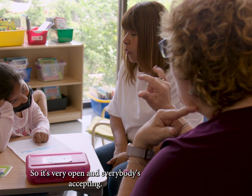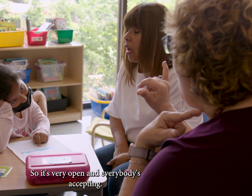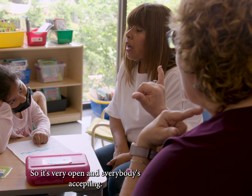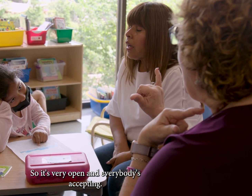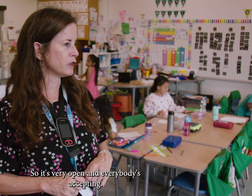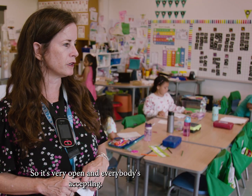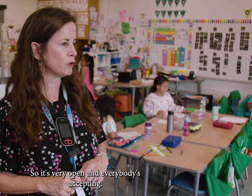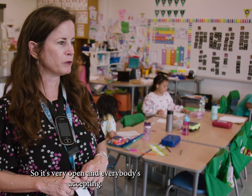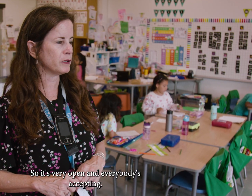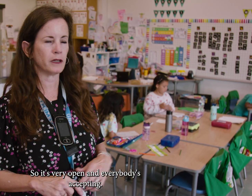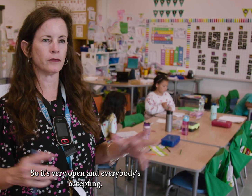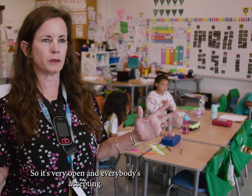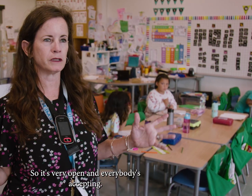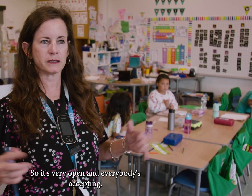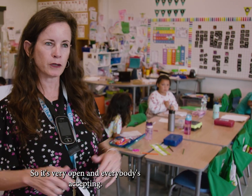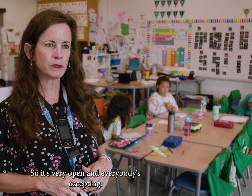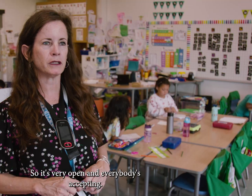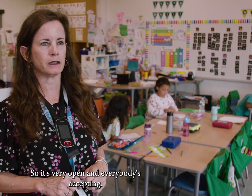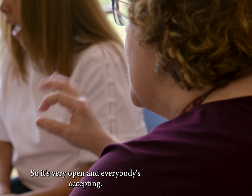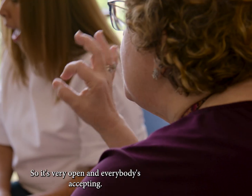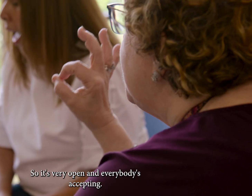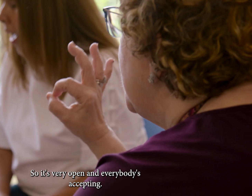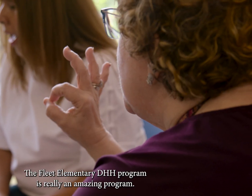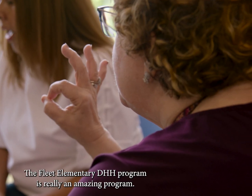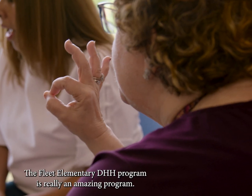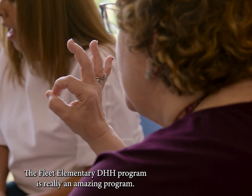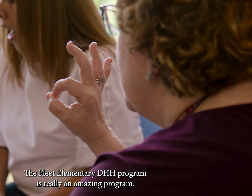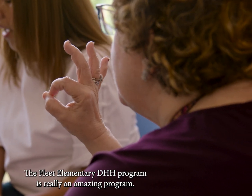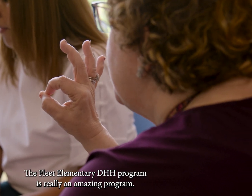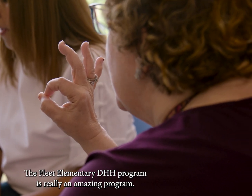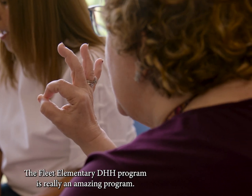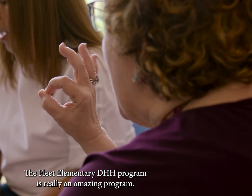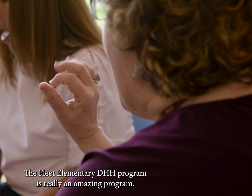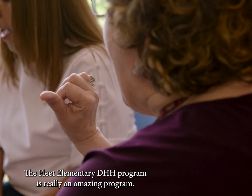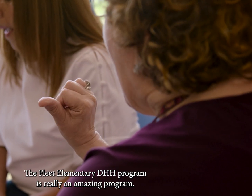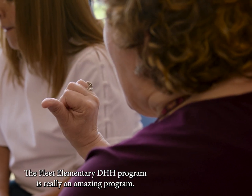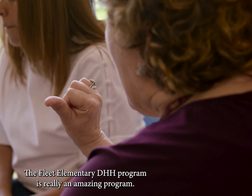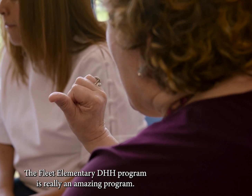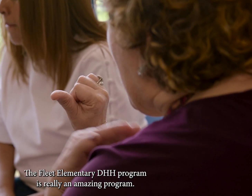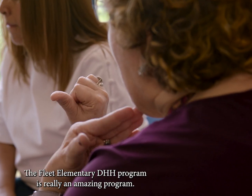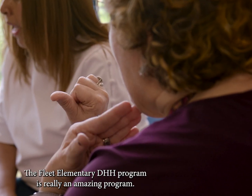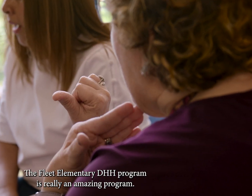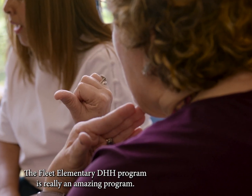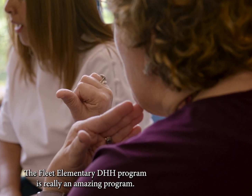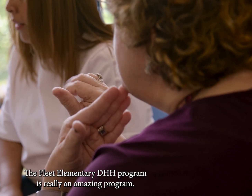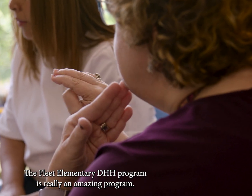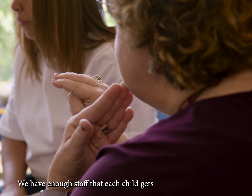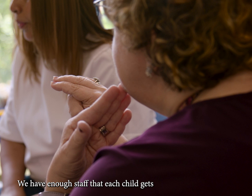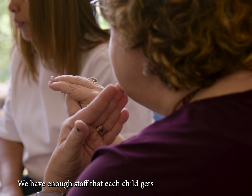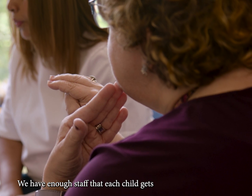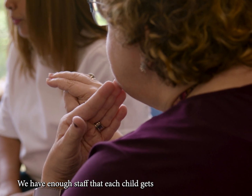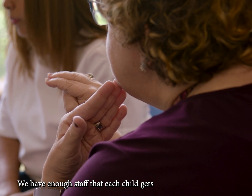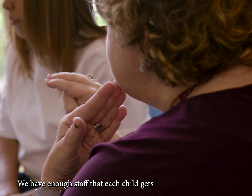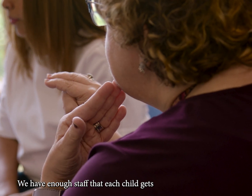So it's very open and everybody's accepting. The Fleet Elementary DHH program is really an amazing program.